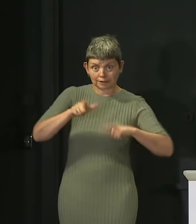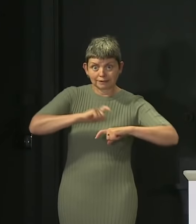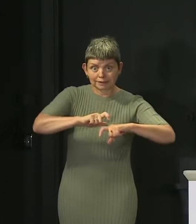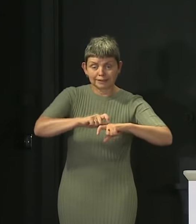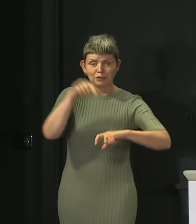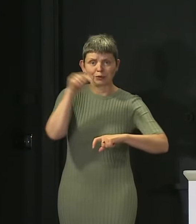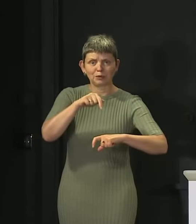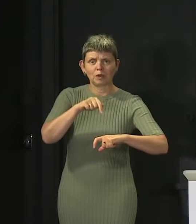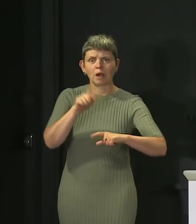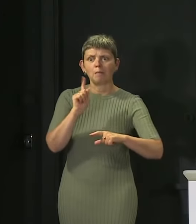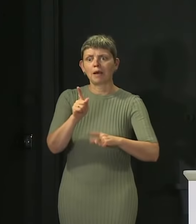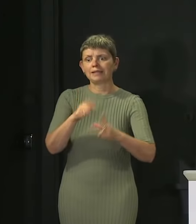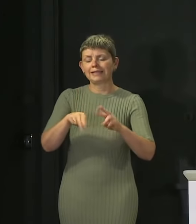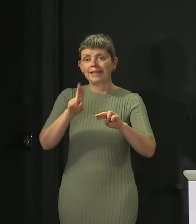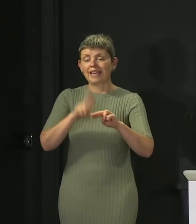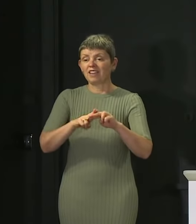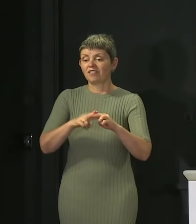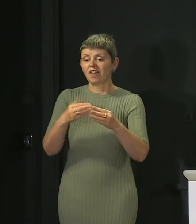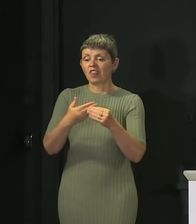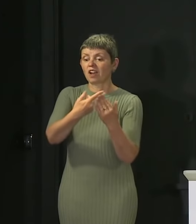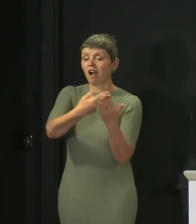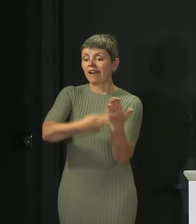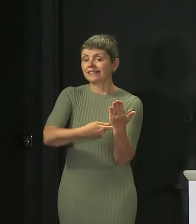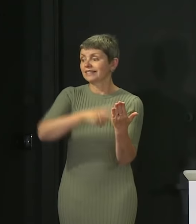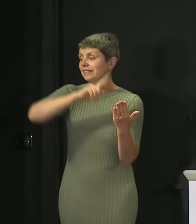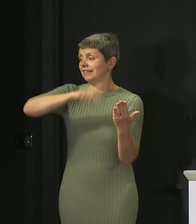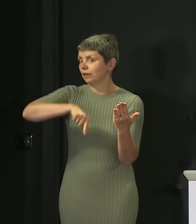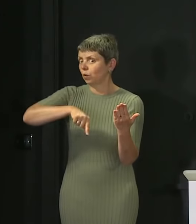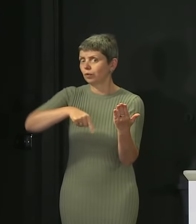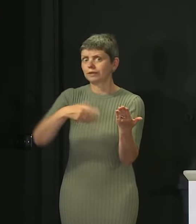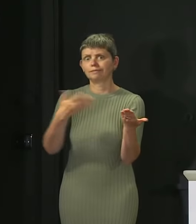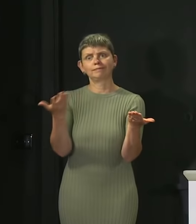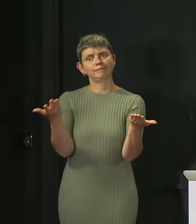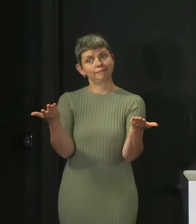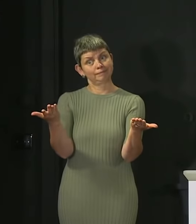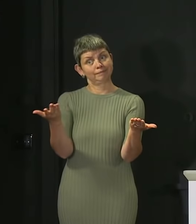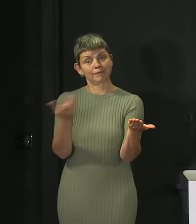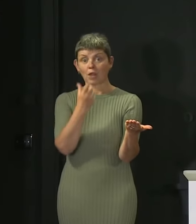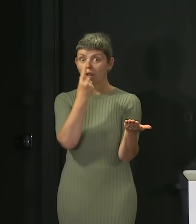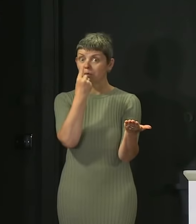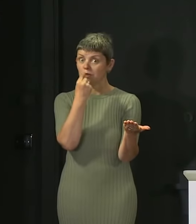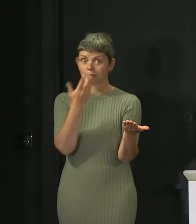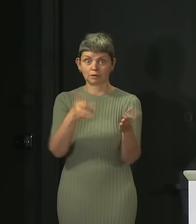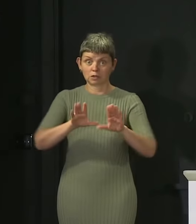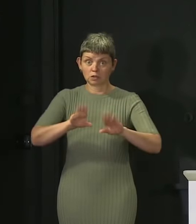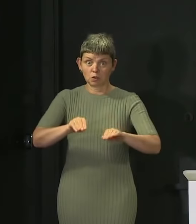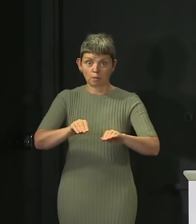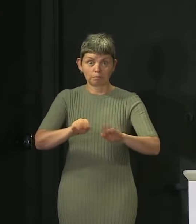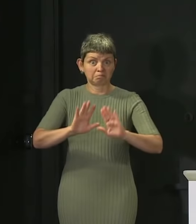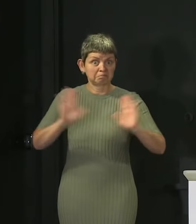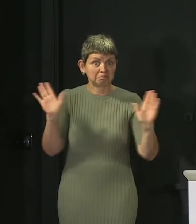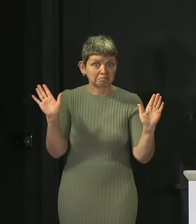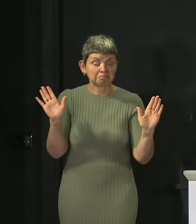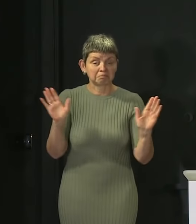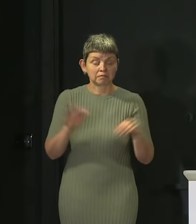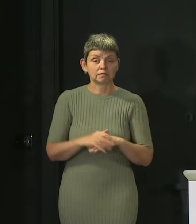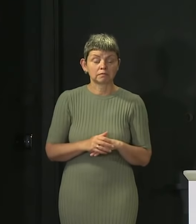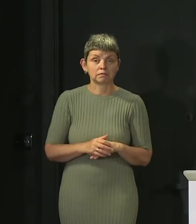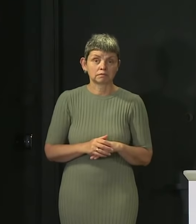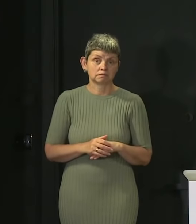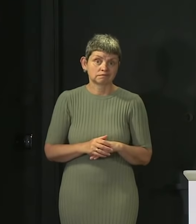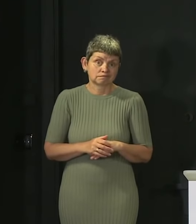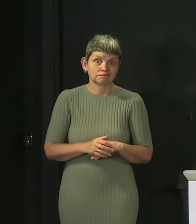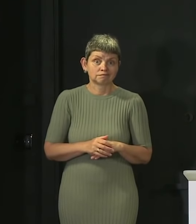guidance that underpins that agreement being adhered to, then it is at risk. And I have to be blunt in saying that.